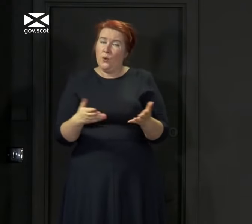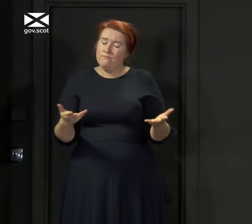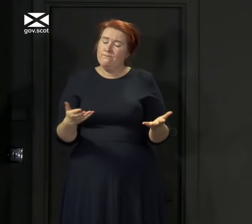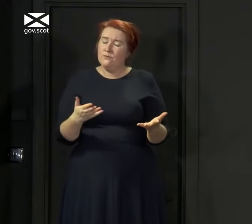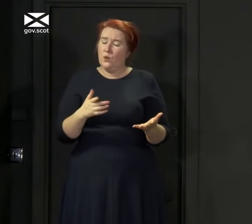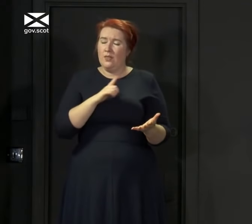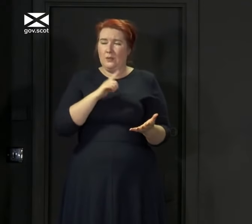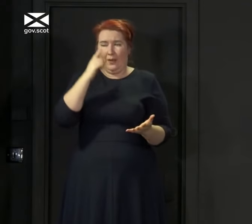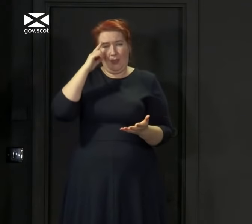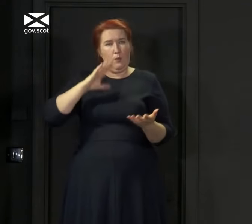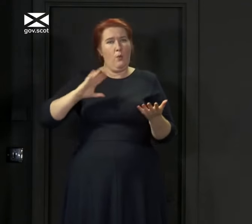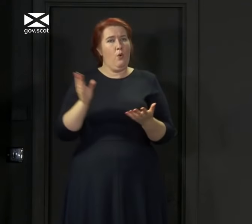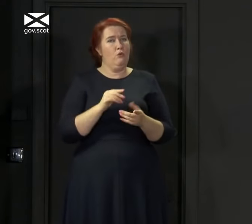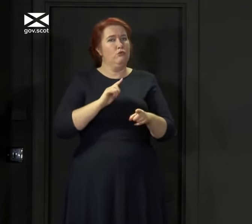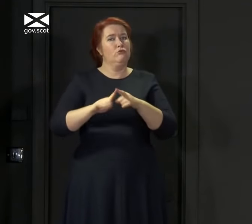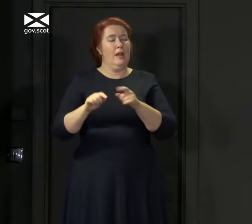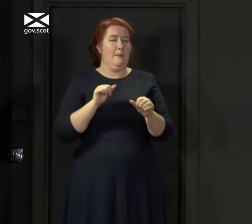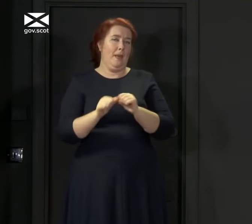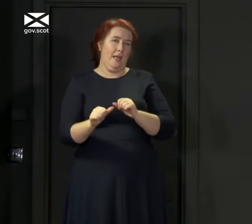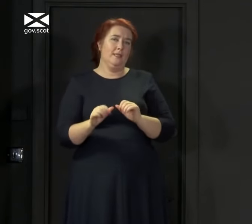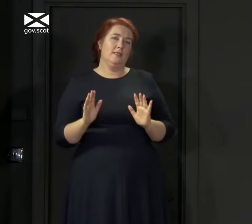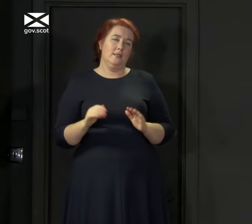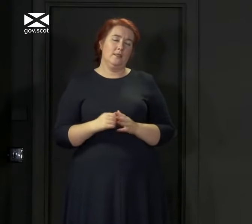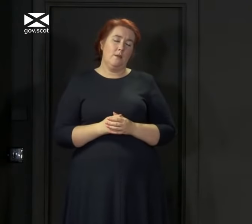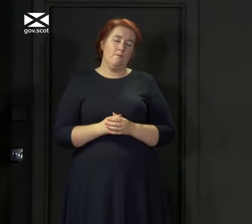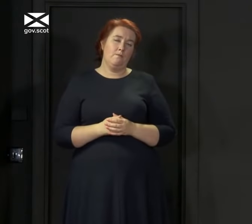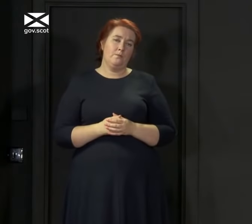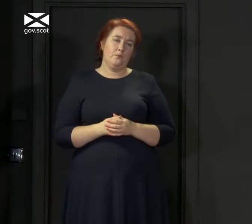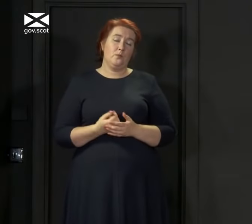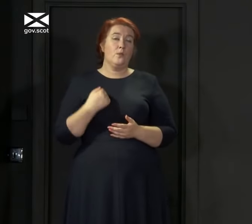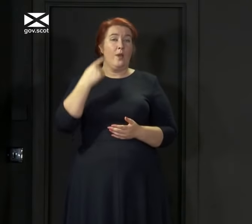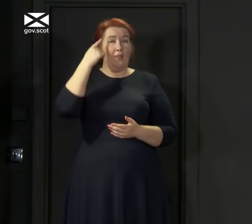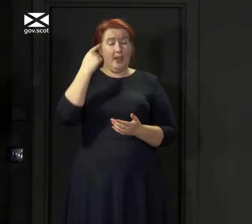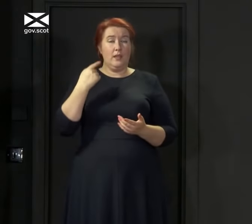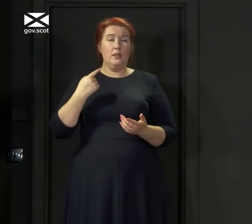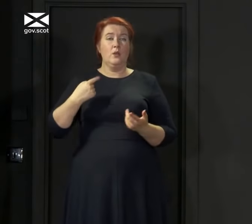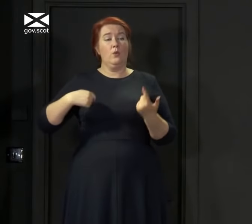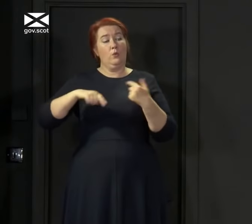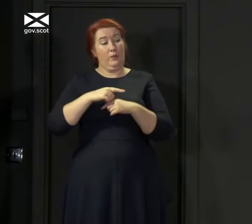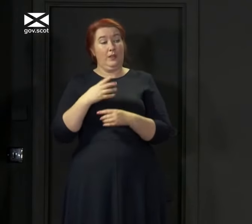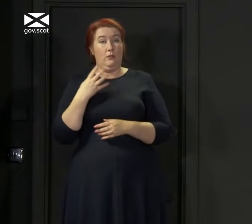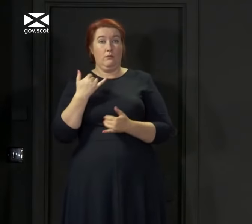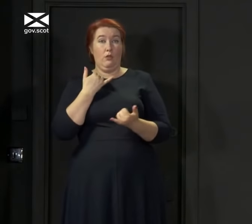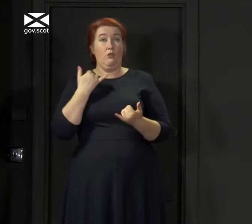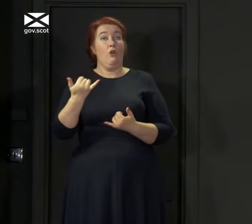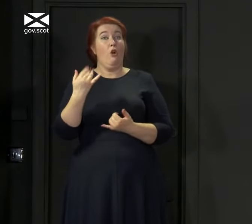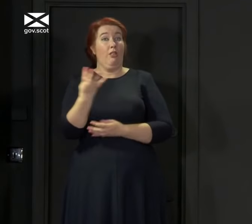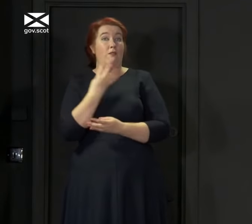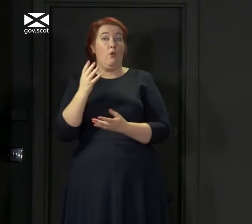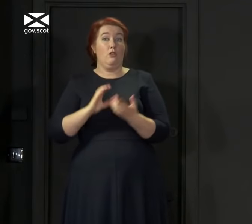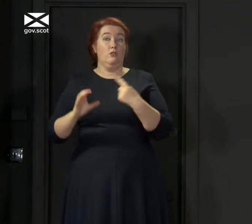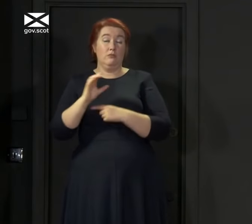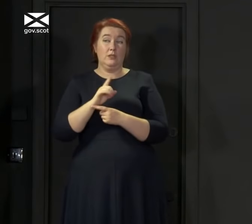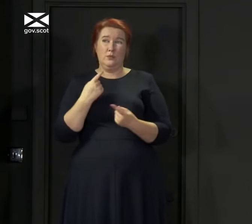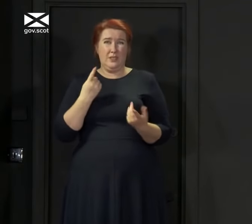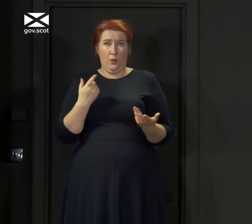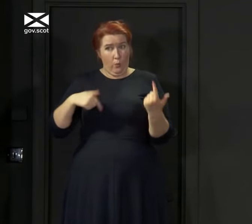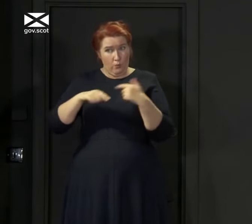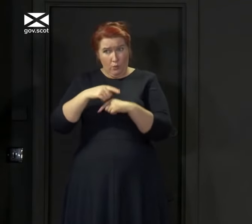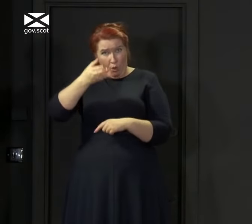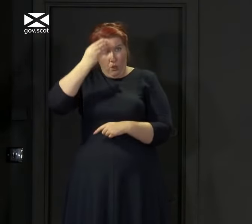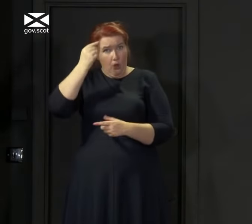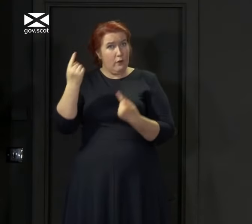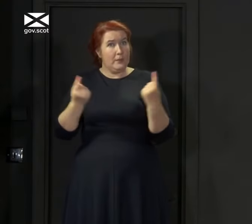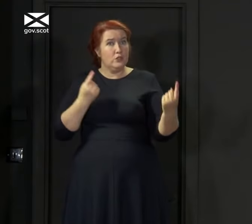I think, trying to do our best. What I do think, and, you know, we reflected on this in the call earlier today, is that we can all learn from each other around